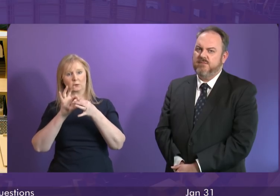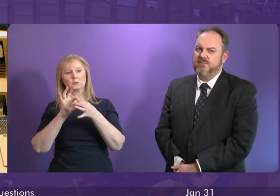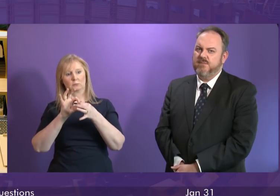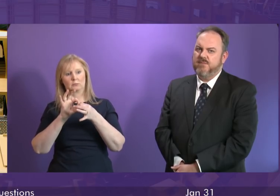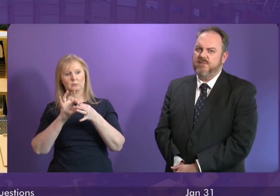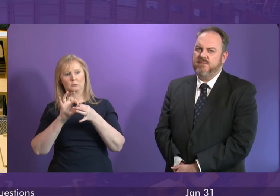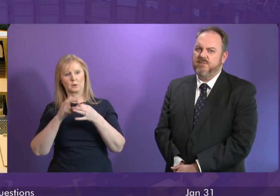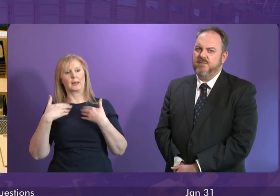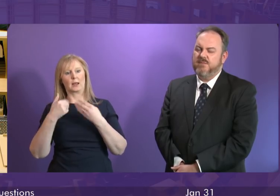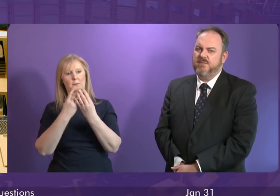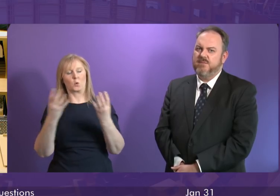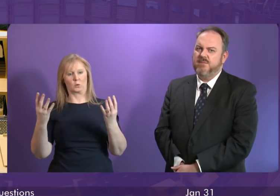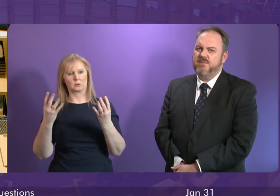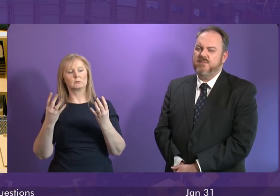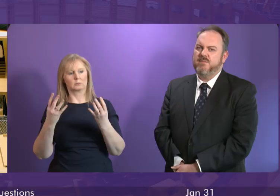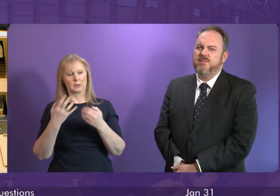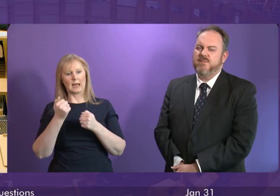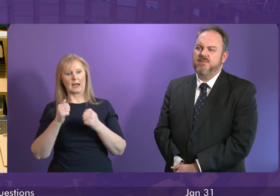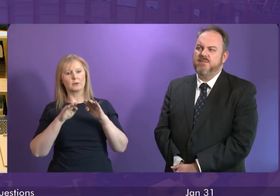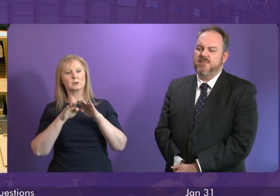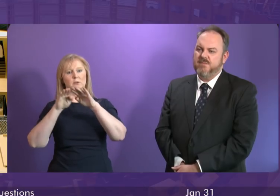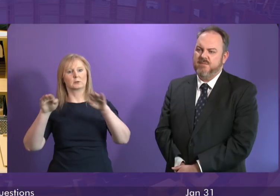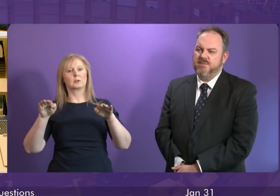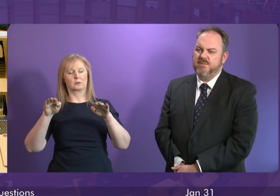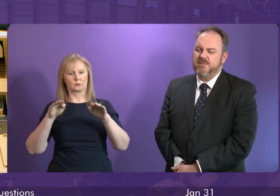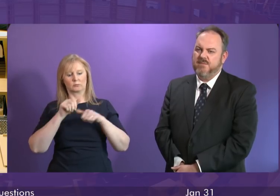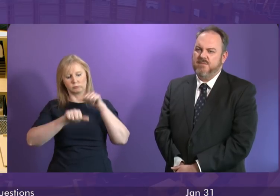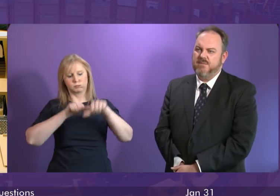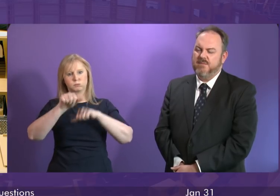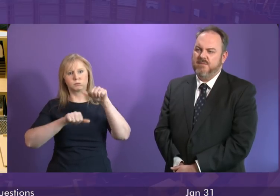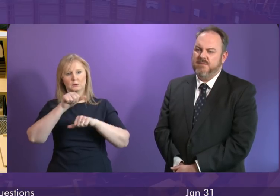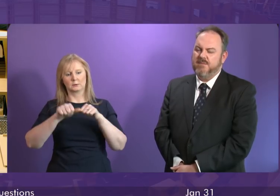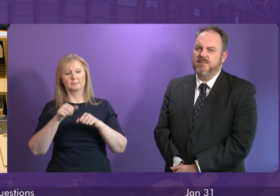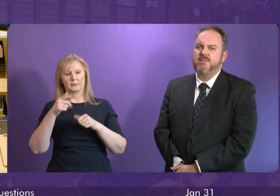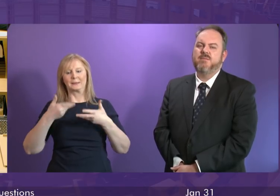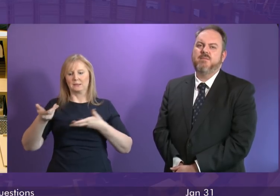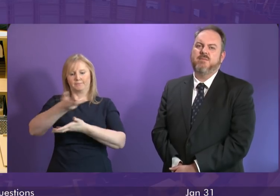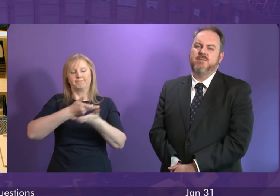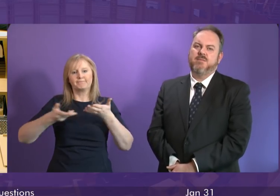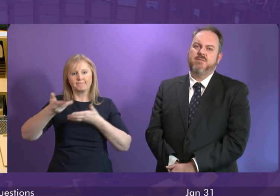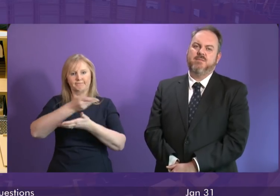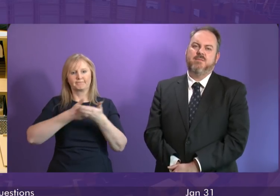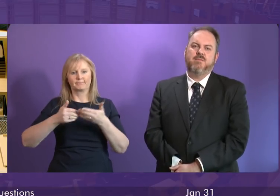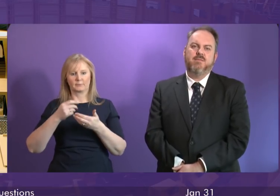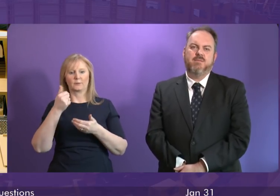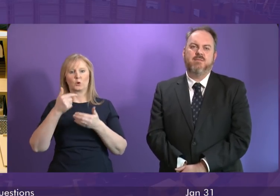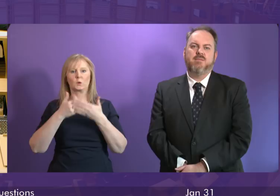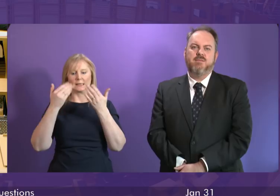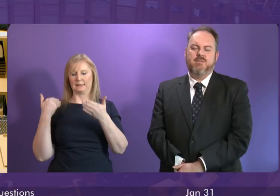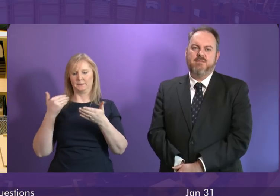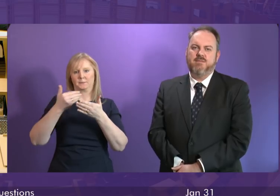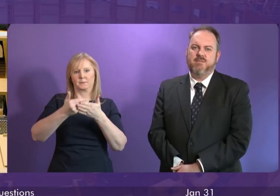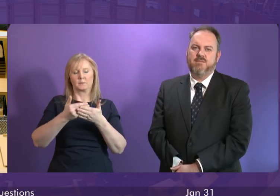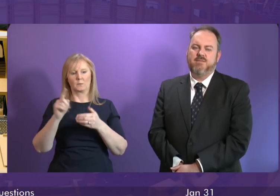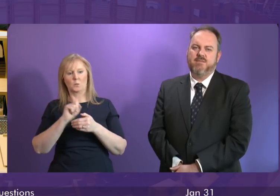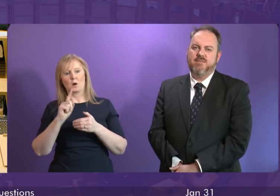with the Health Board. There are standard procedures in place, which I know have been the subject of discussion over the last few days about the